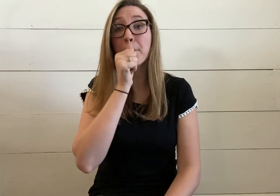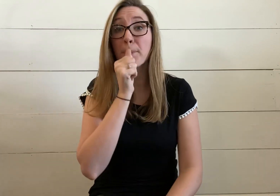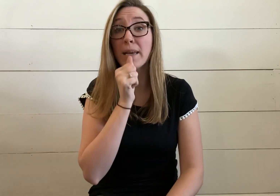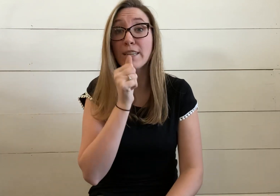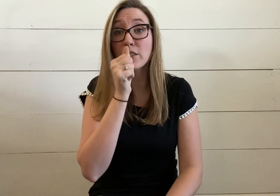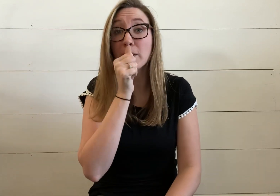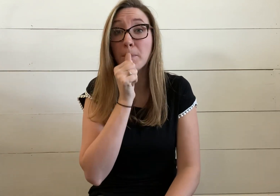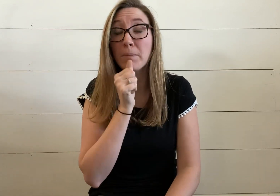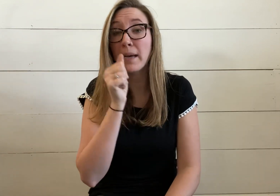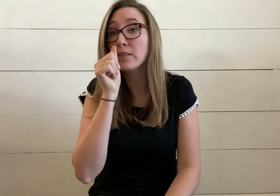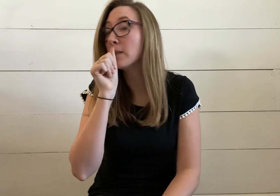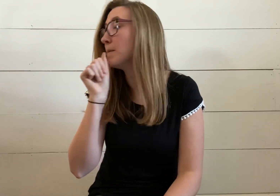patient, be patient,